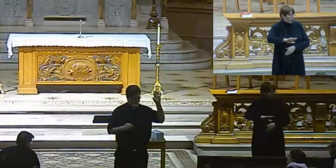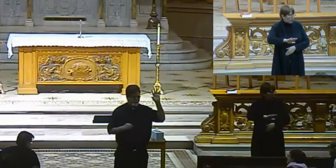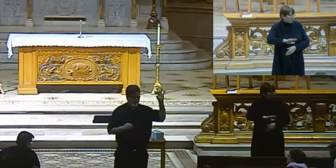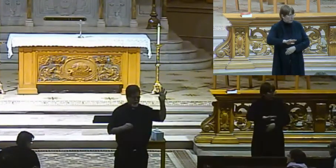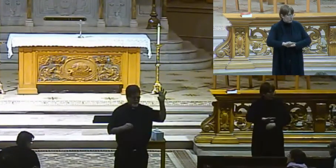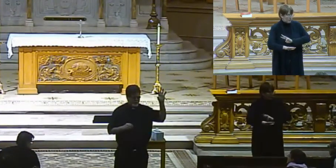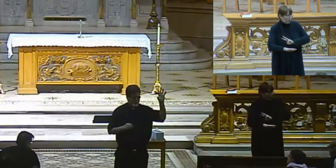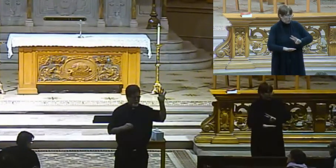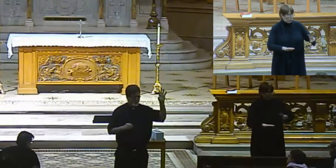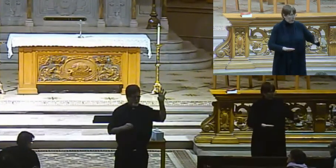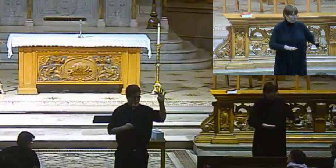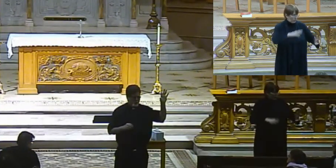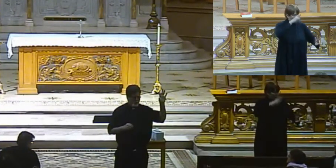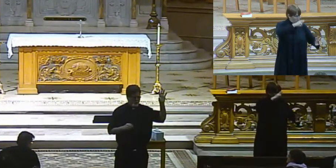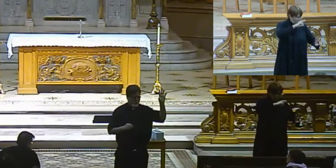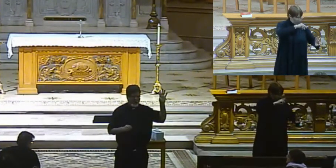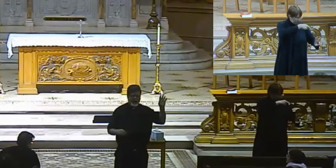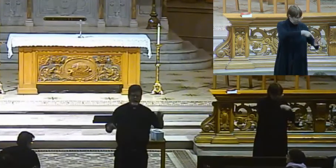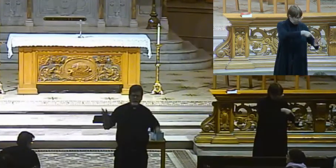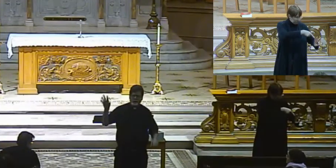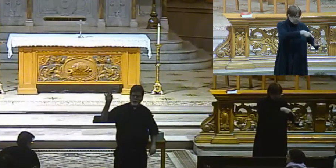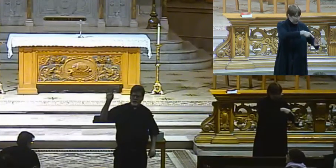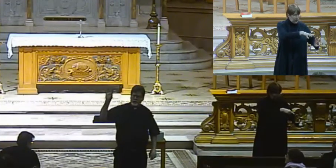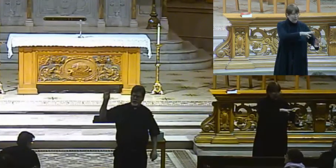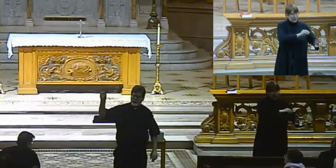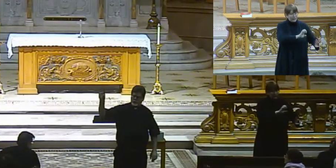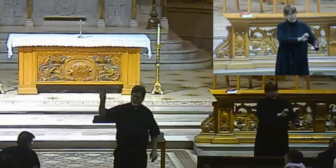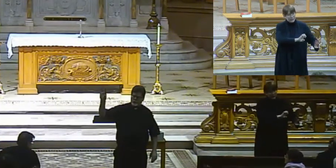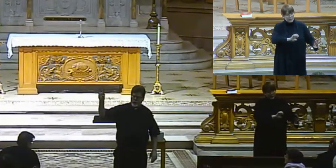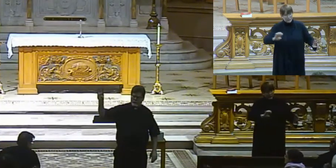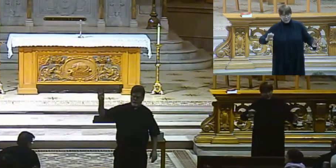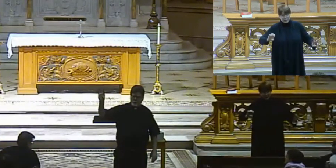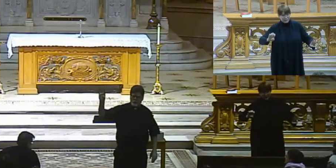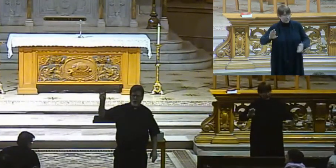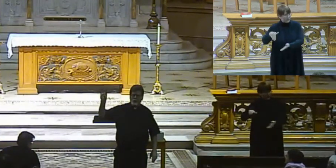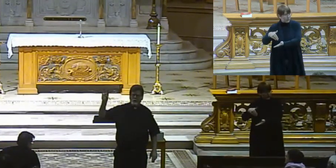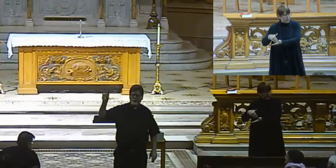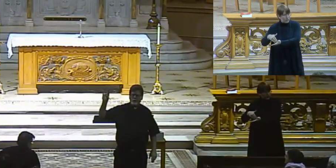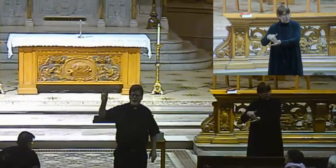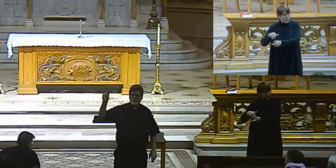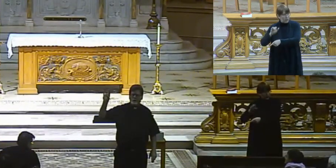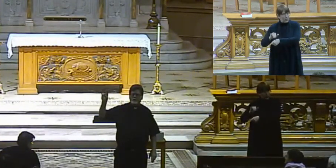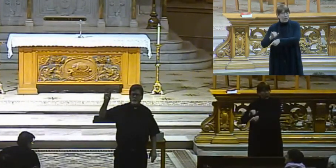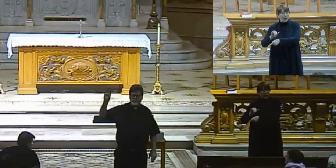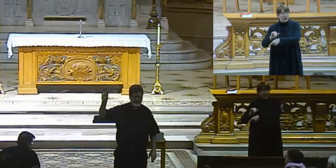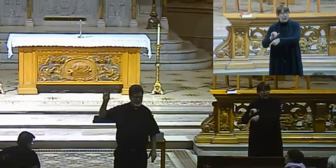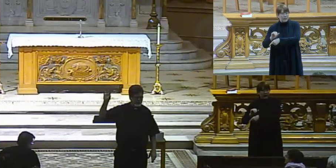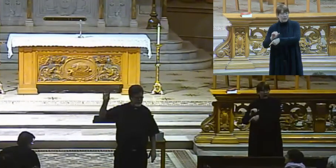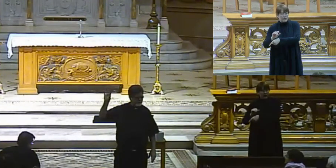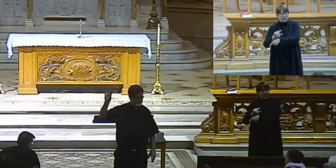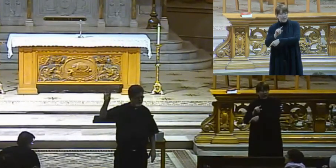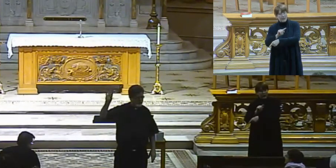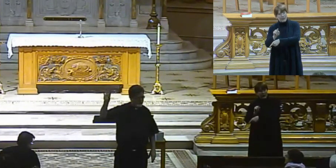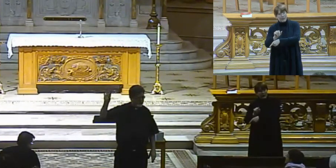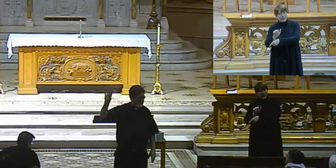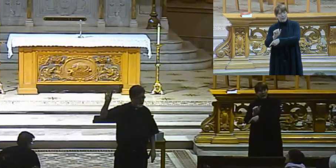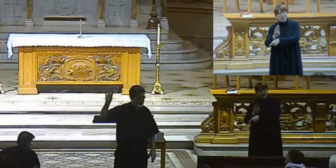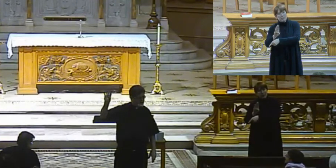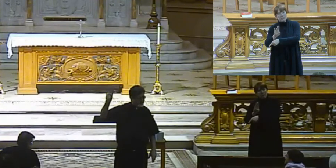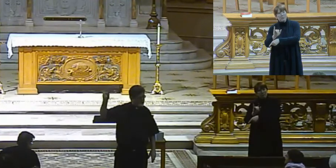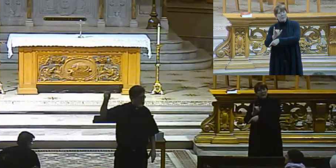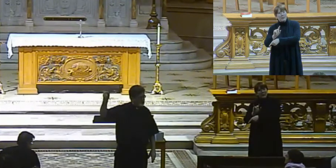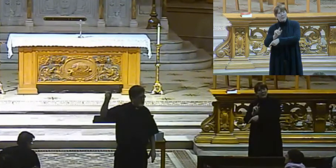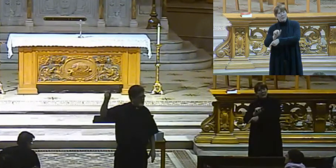the western capital, which was Rome, and then there was the eastern capital, which was known as Byzantium, all right?